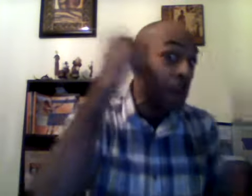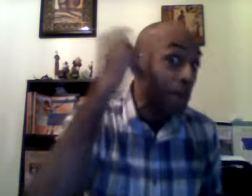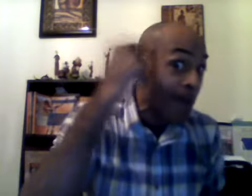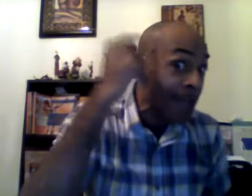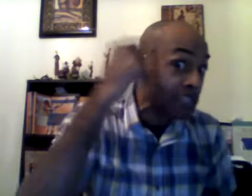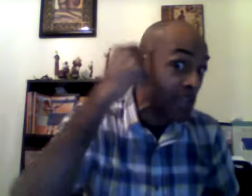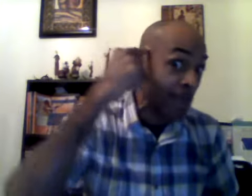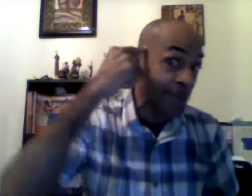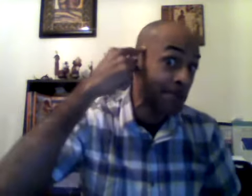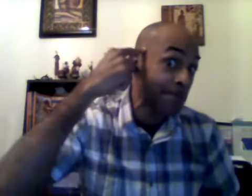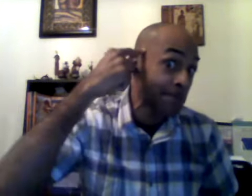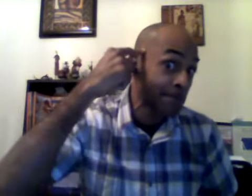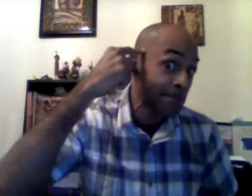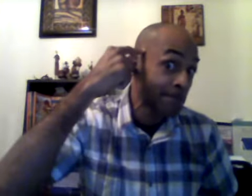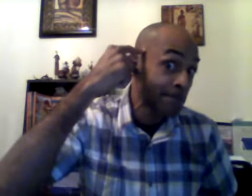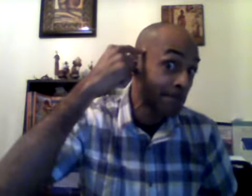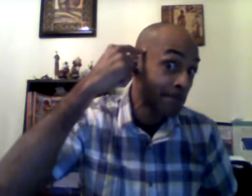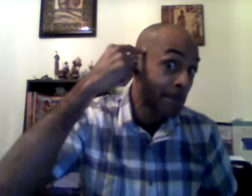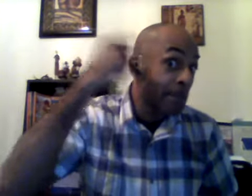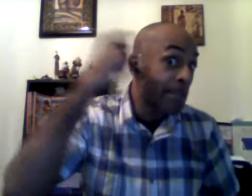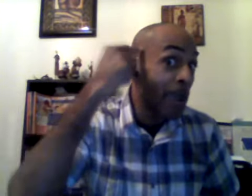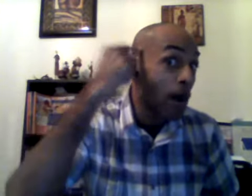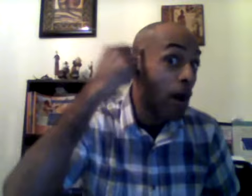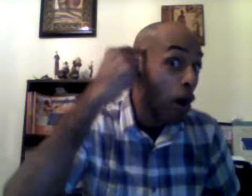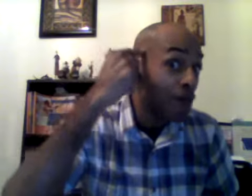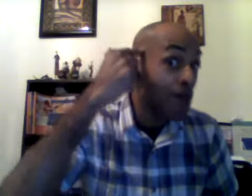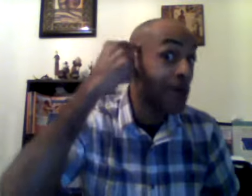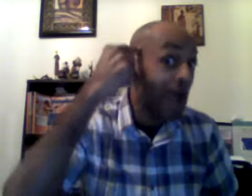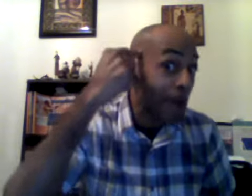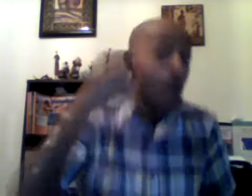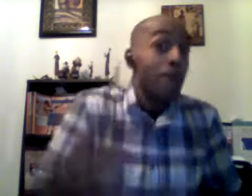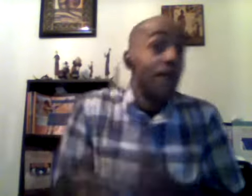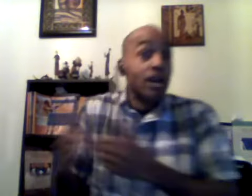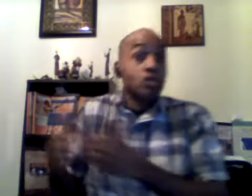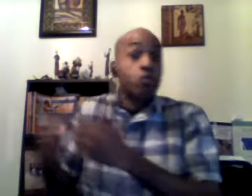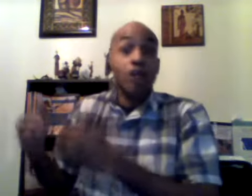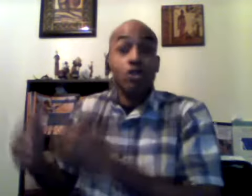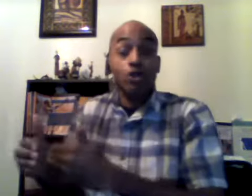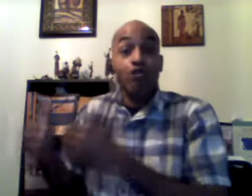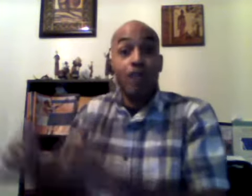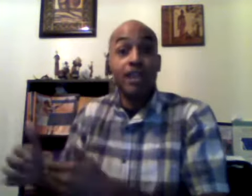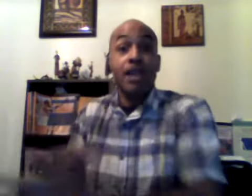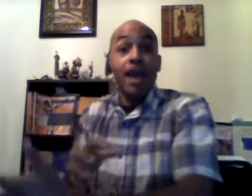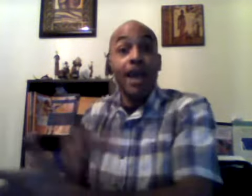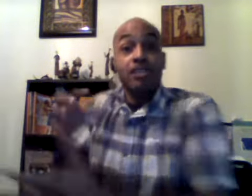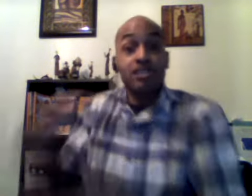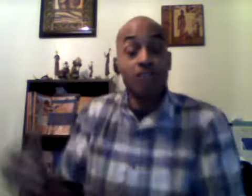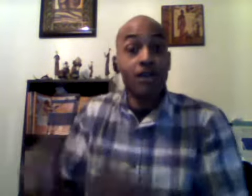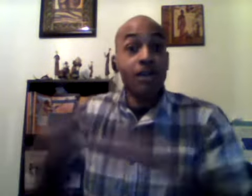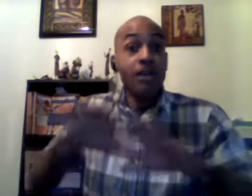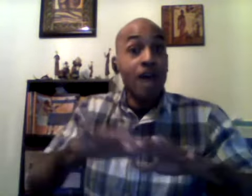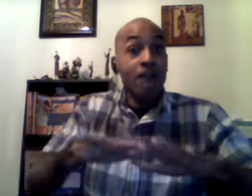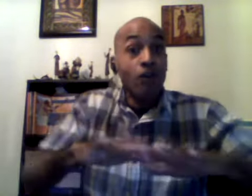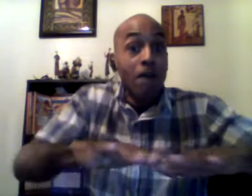the mindset that they are overcompensate because once you reach a certain level of